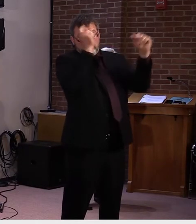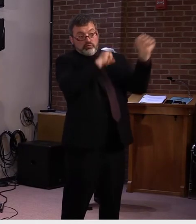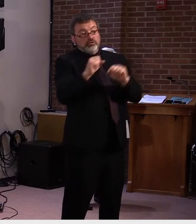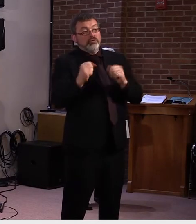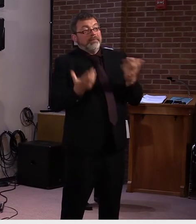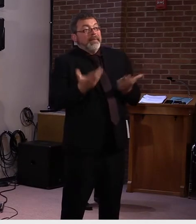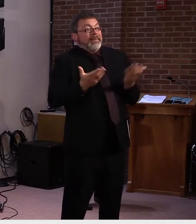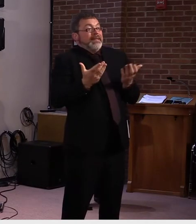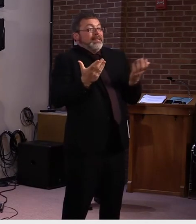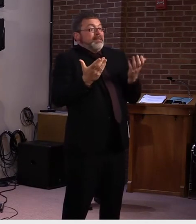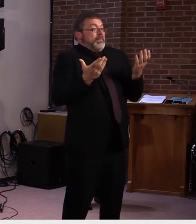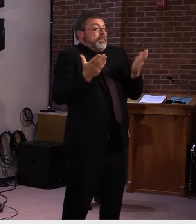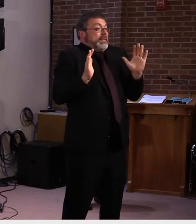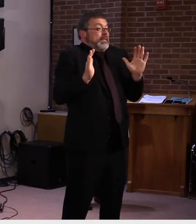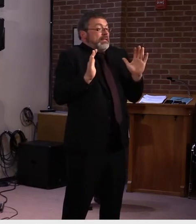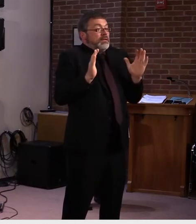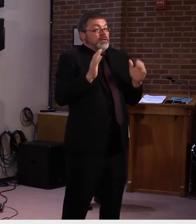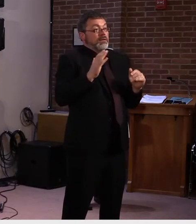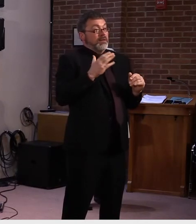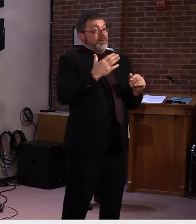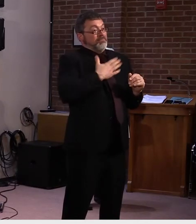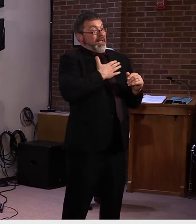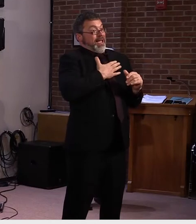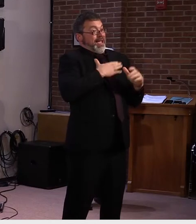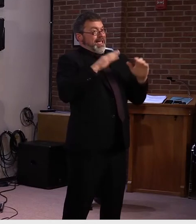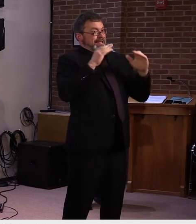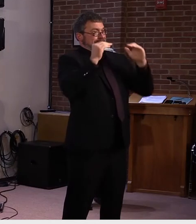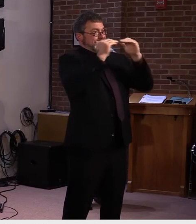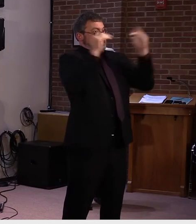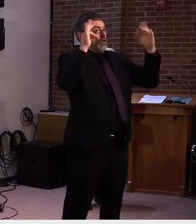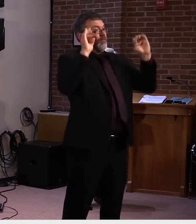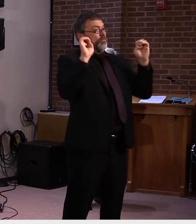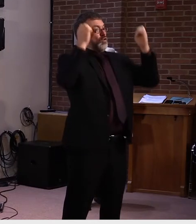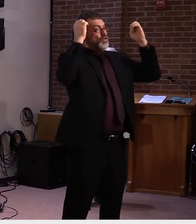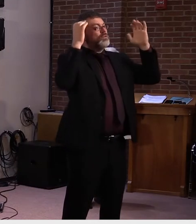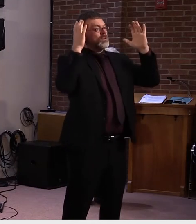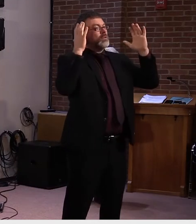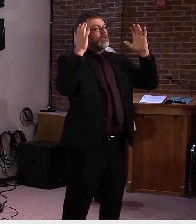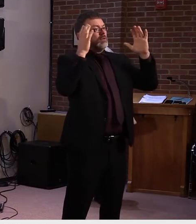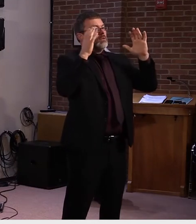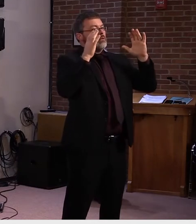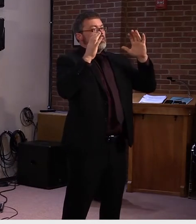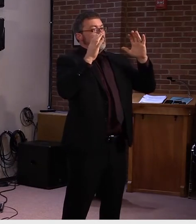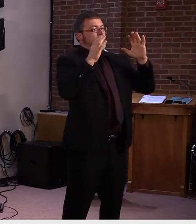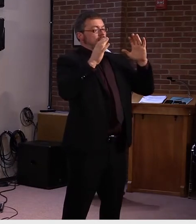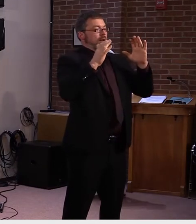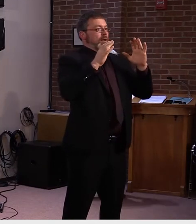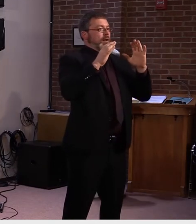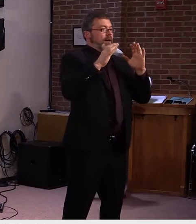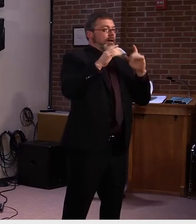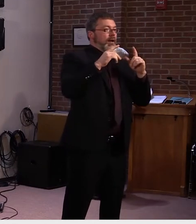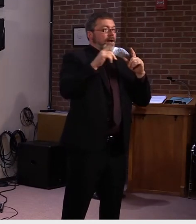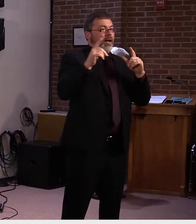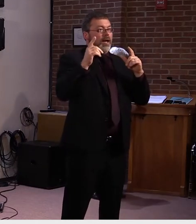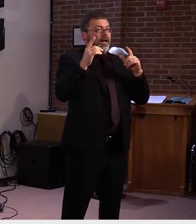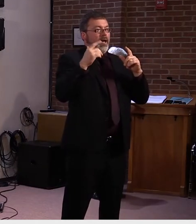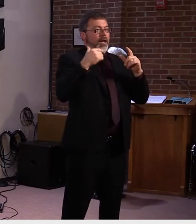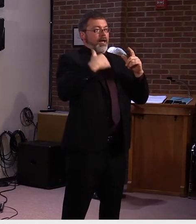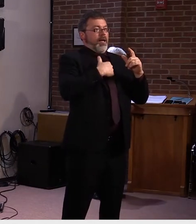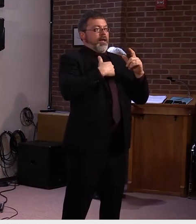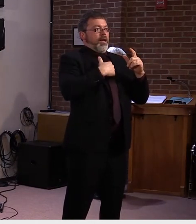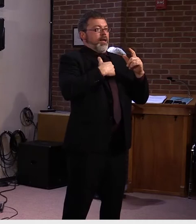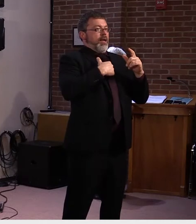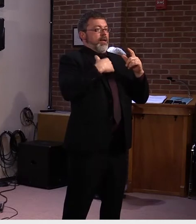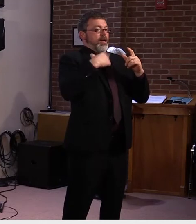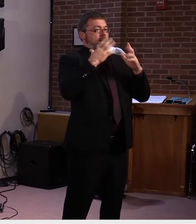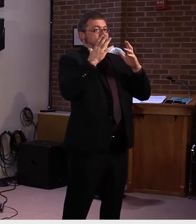executive order or the emergency order, uh, uh, and do something through legislative action, for instance. Uh, so that doesn't preclude us from doing that, uh, and